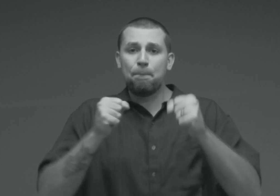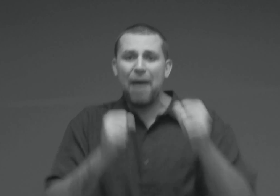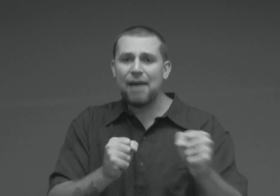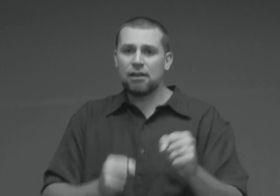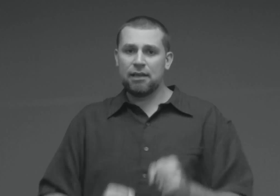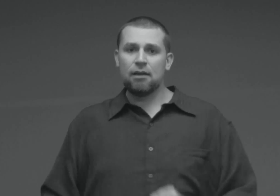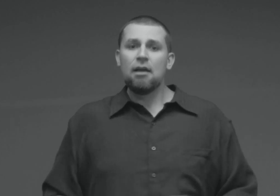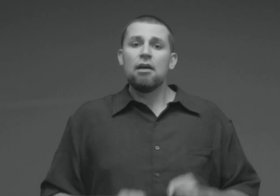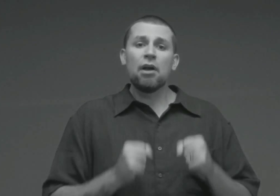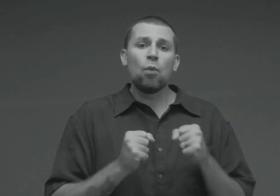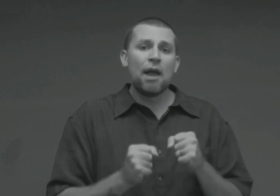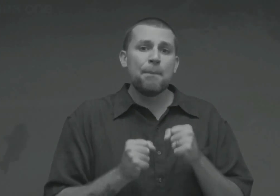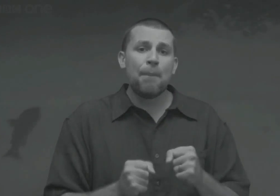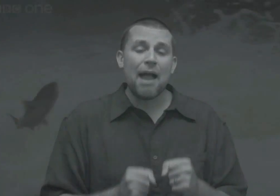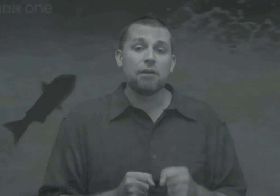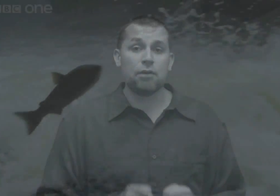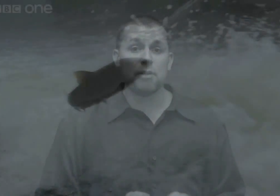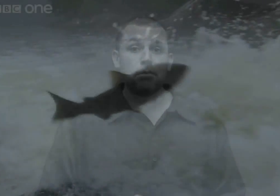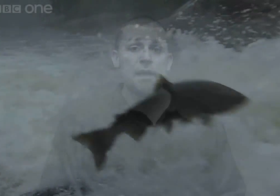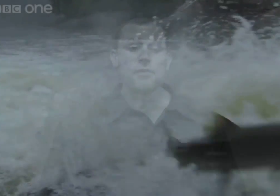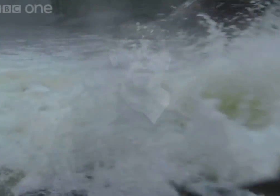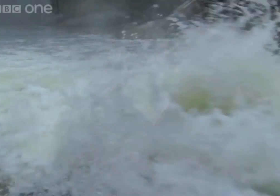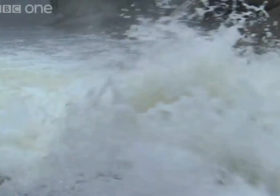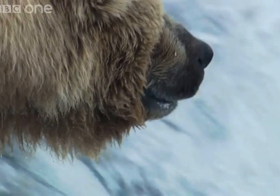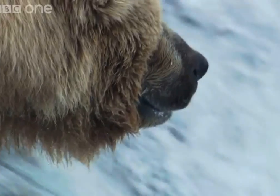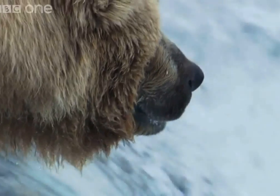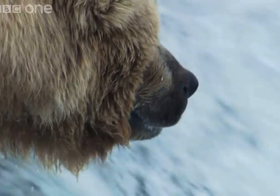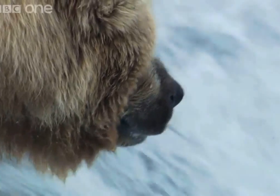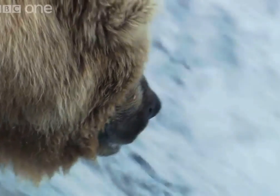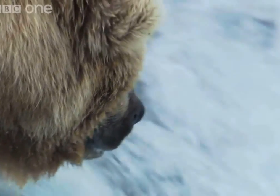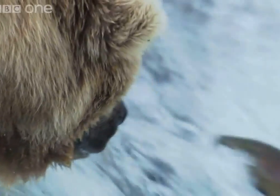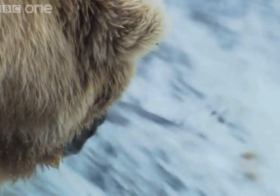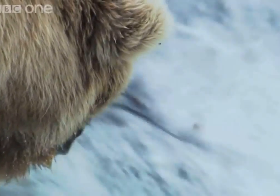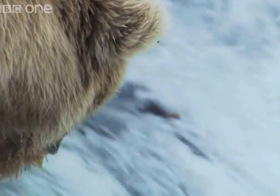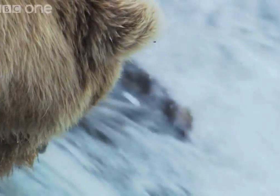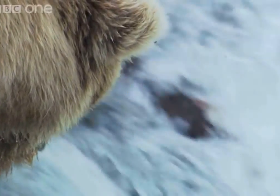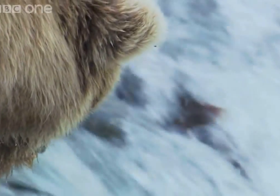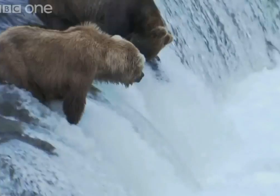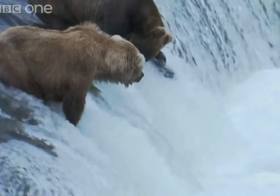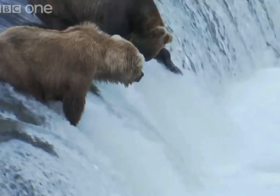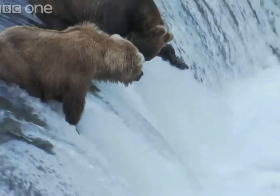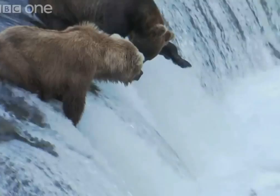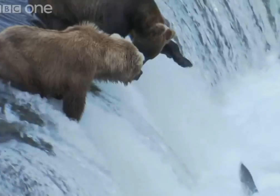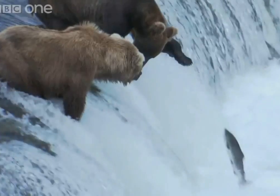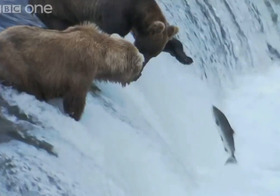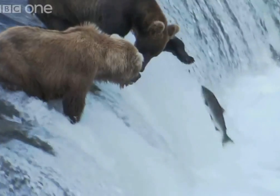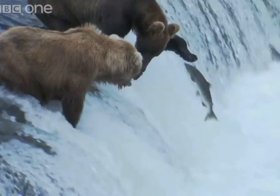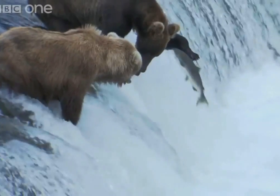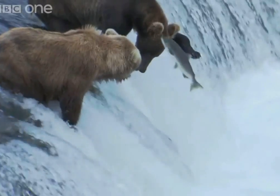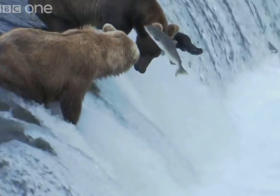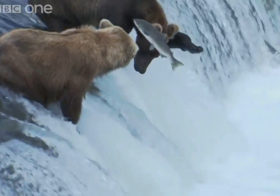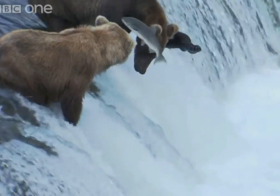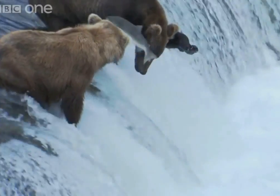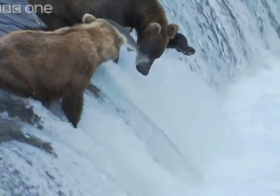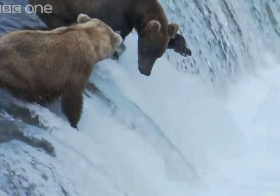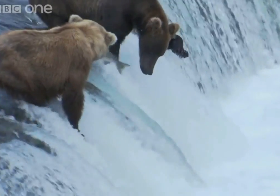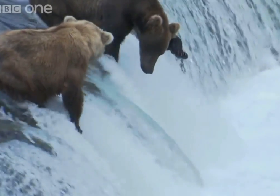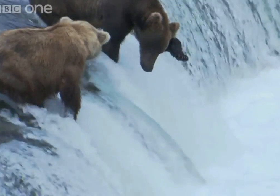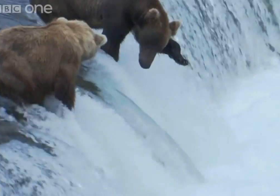battling their way back to the place of birth. They have to go through a lot of intense rapids, waterfalls